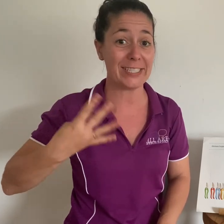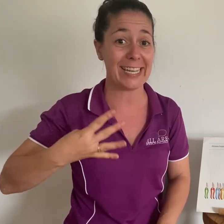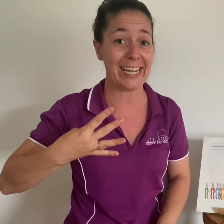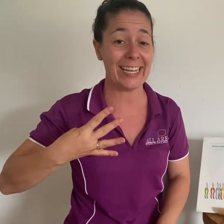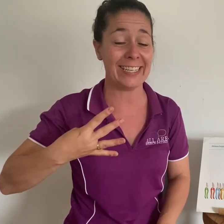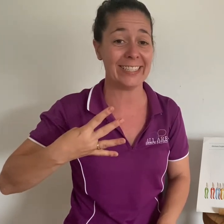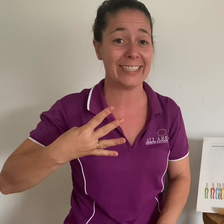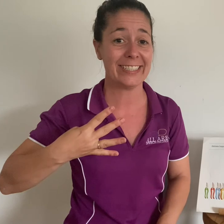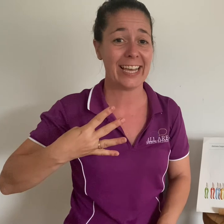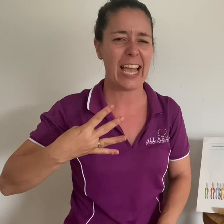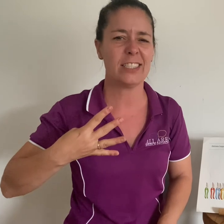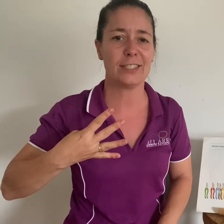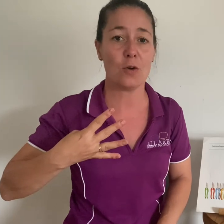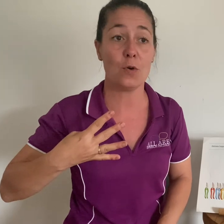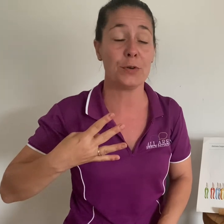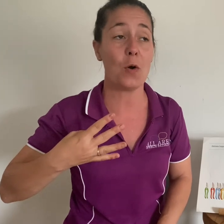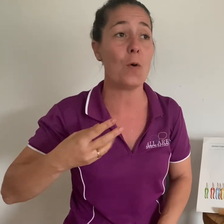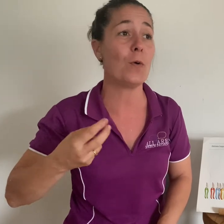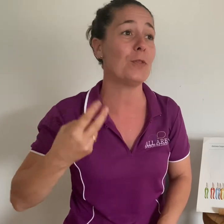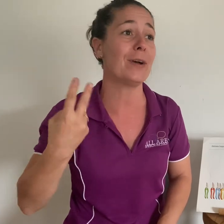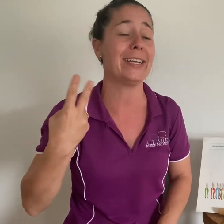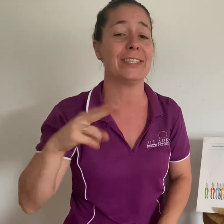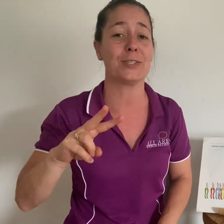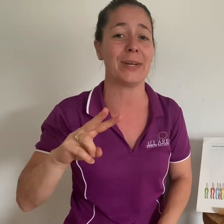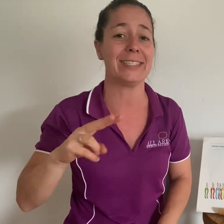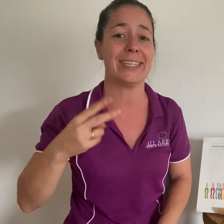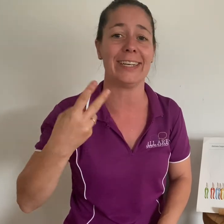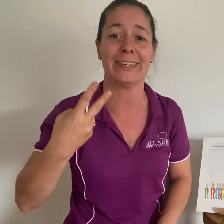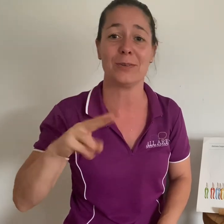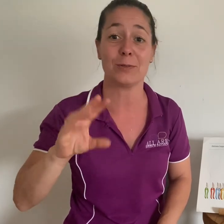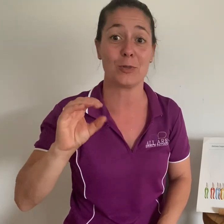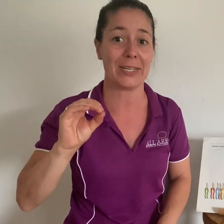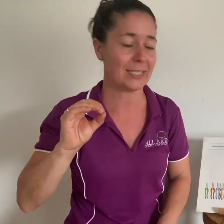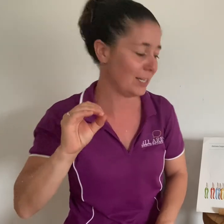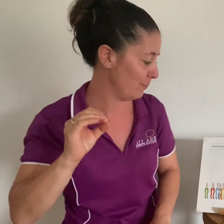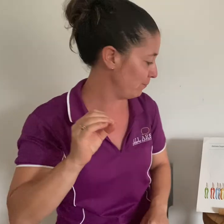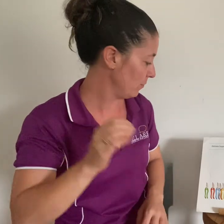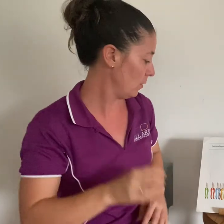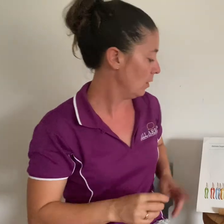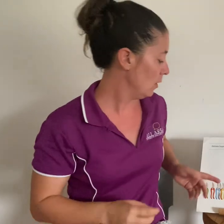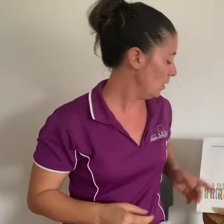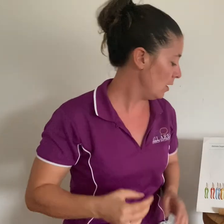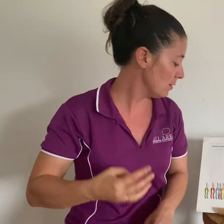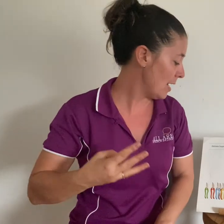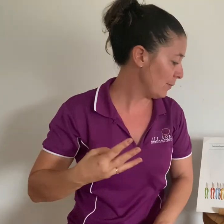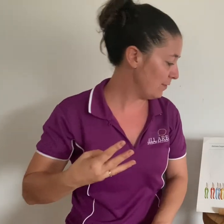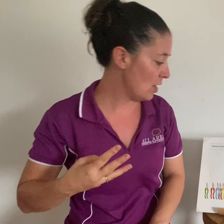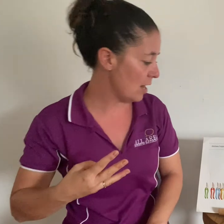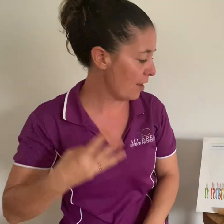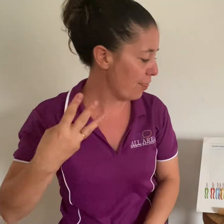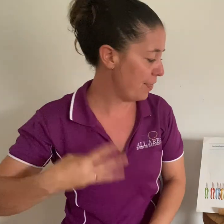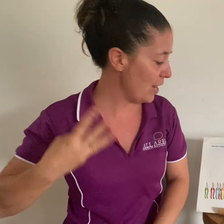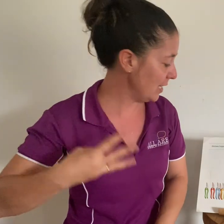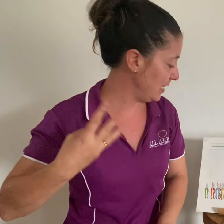and so on all the way to 20 or 20. all right we've got 13